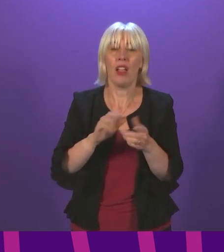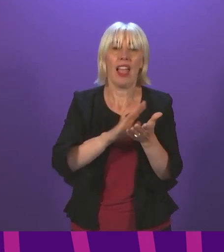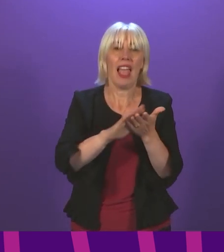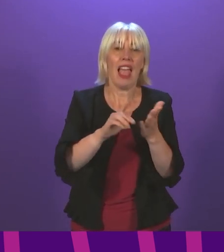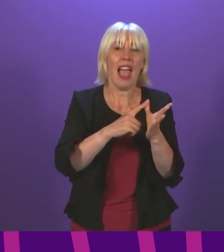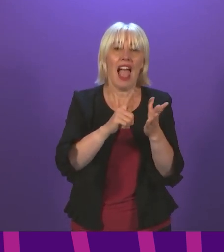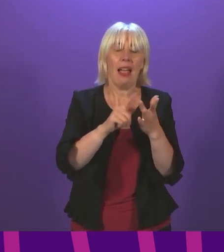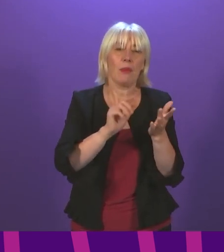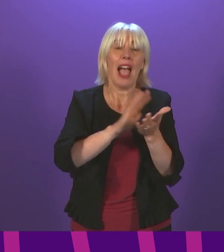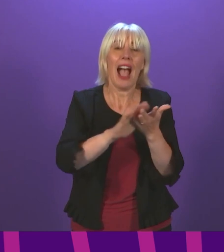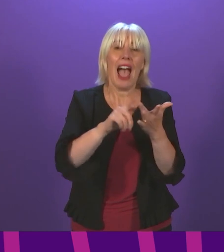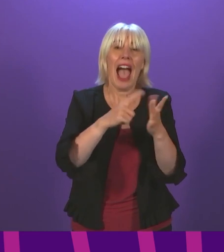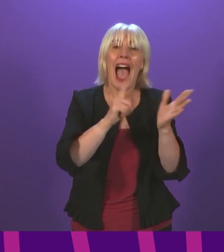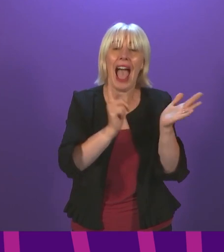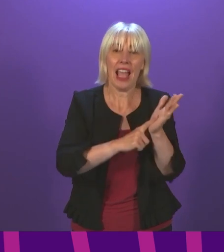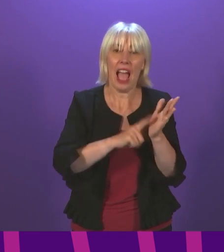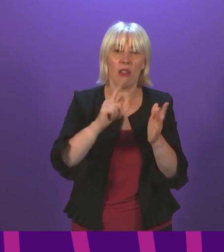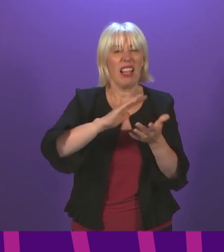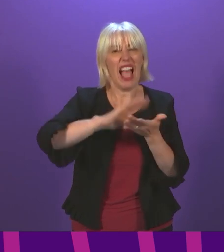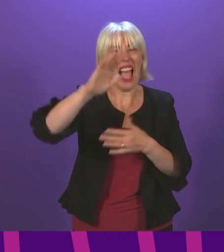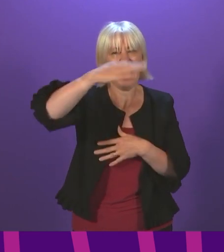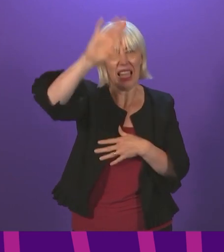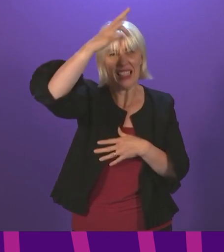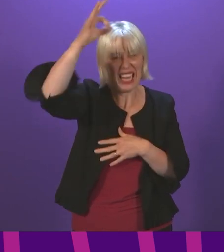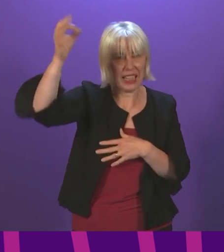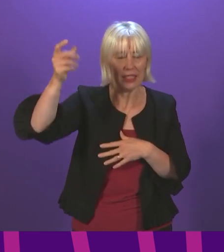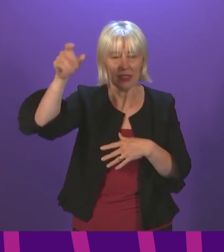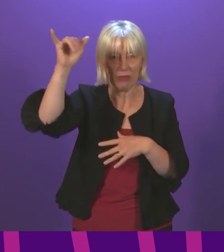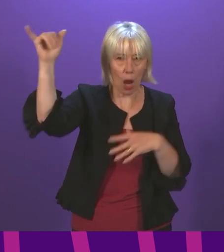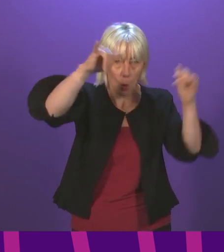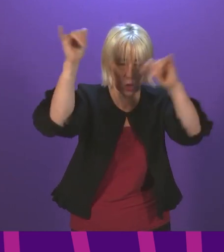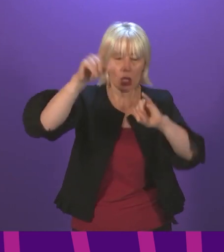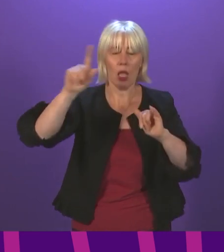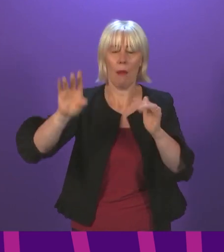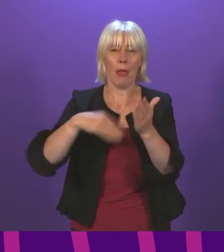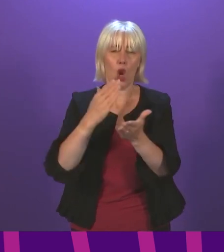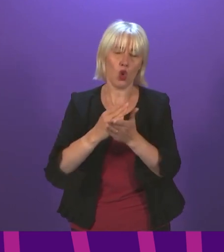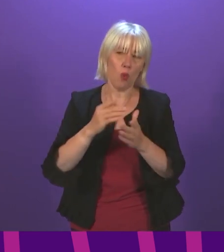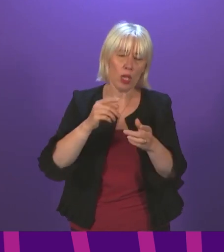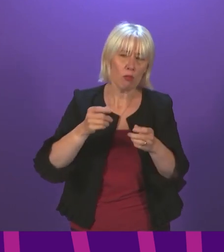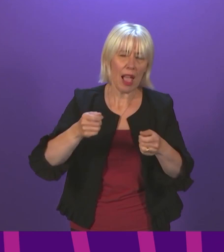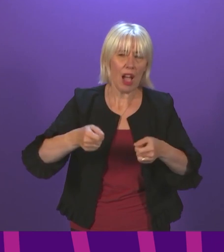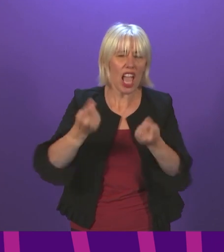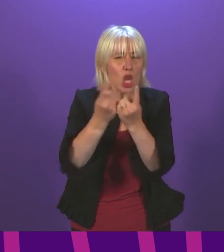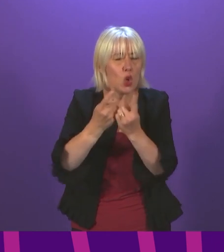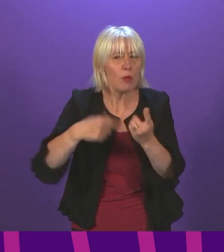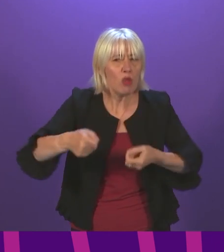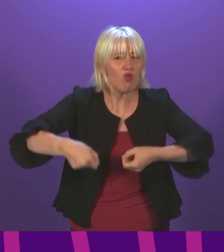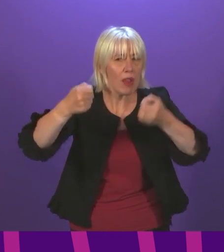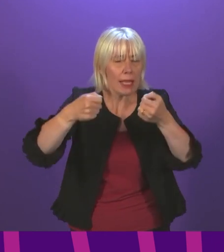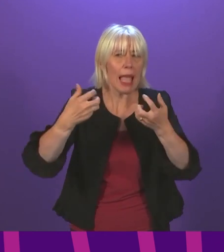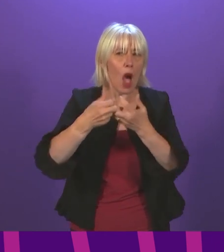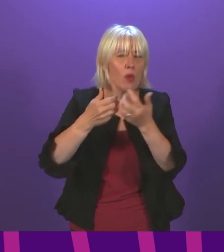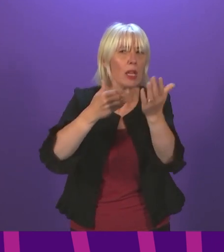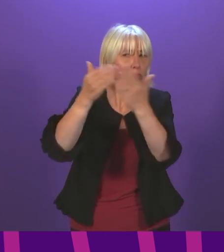as I said in my original answer, engages directly with Prospect to address some of these issues that have been raised about how we can make